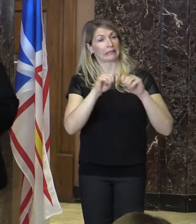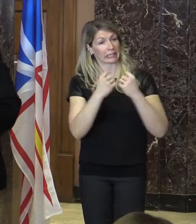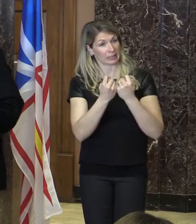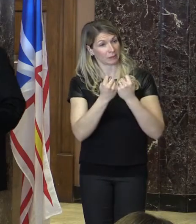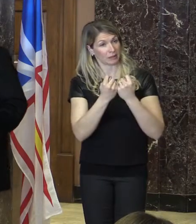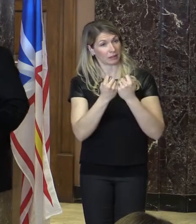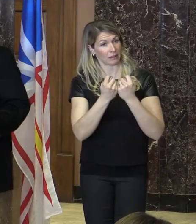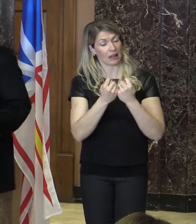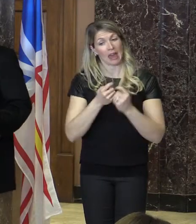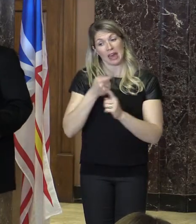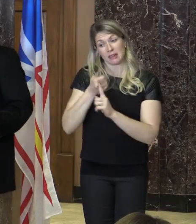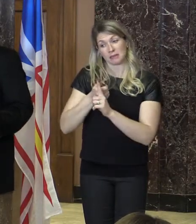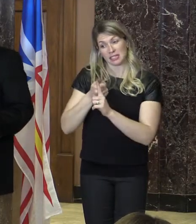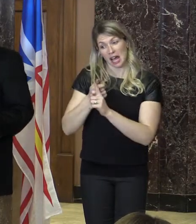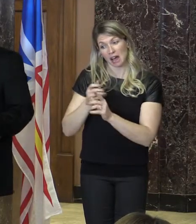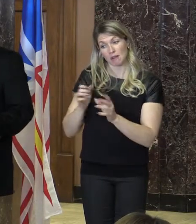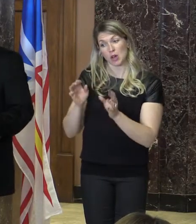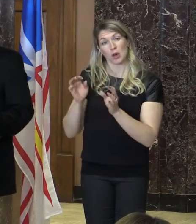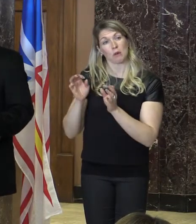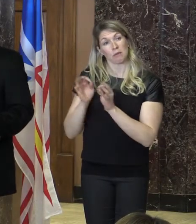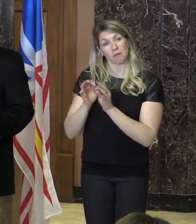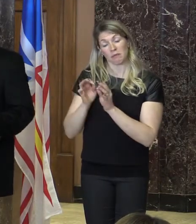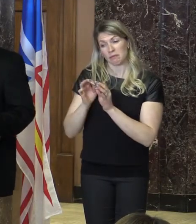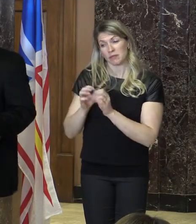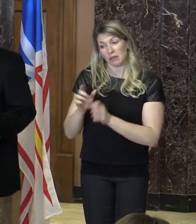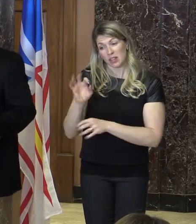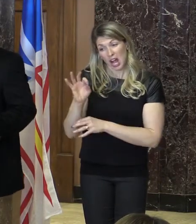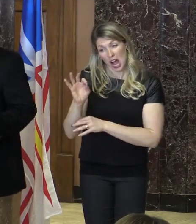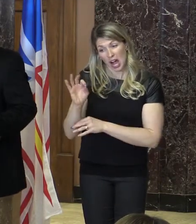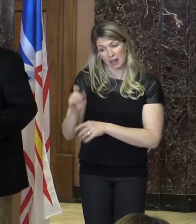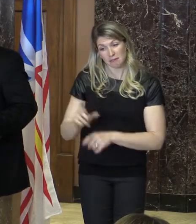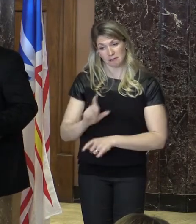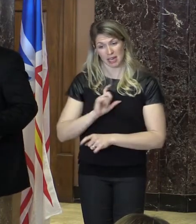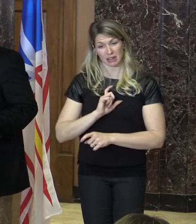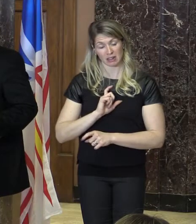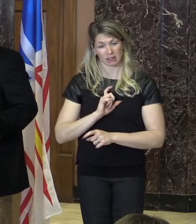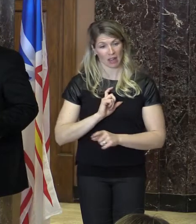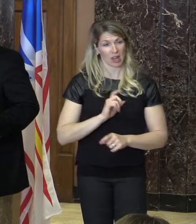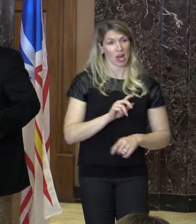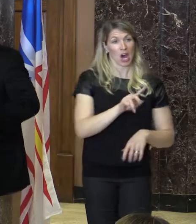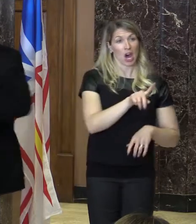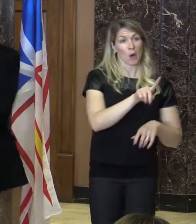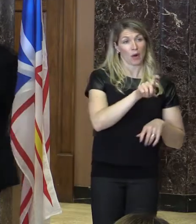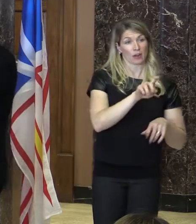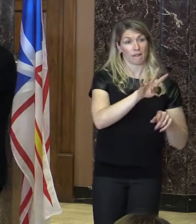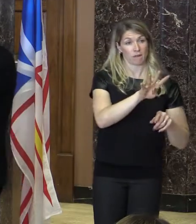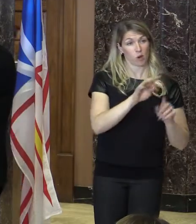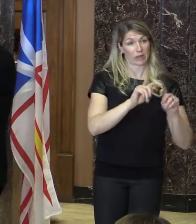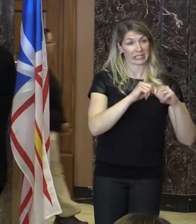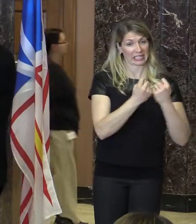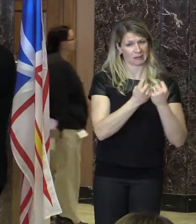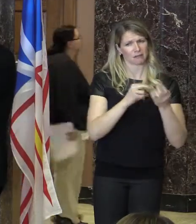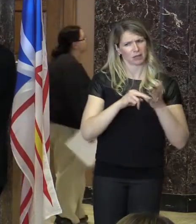So when you think about Newfoundland and our piece of that victory, we certainly had great representation from these athletes. Thank you.